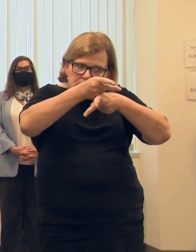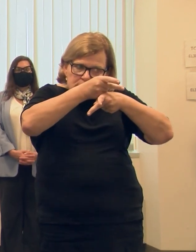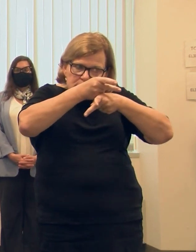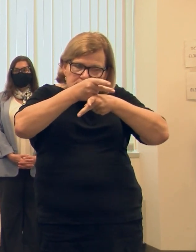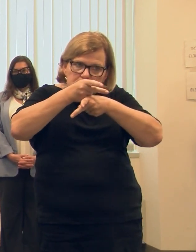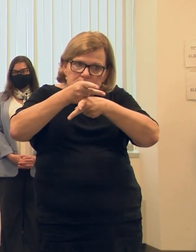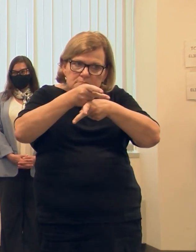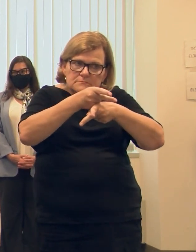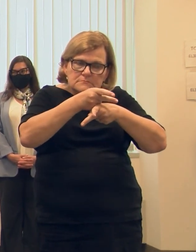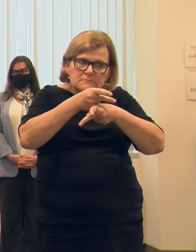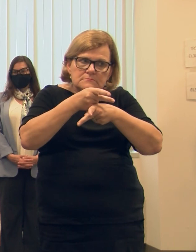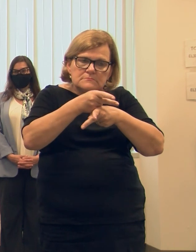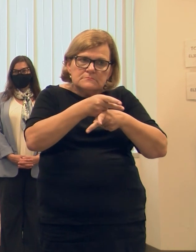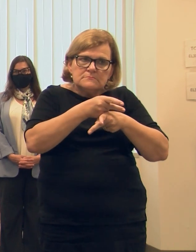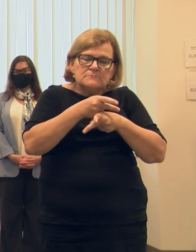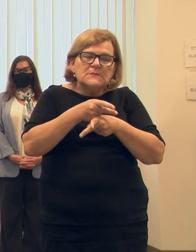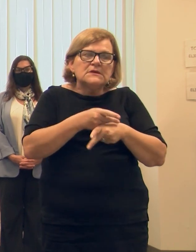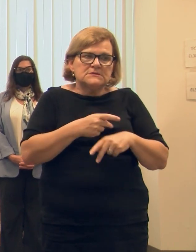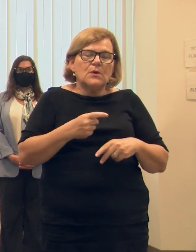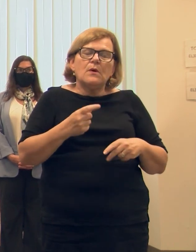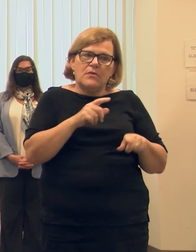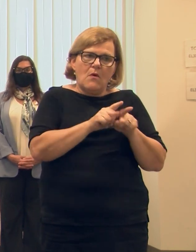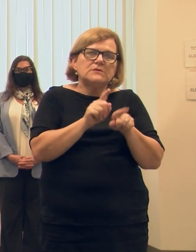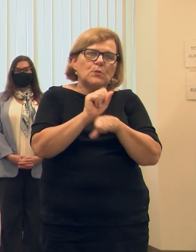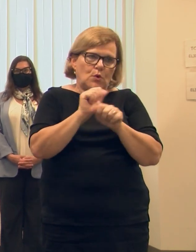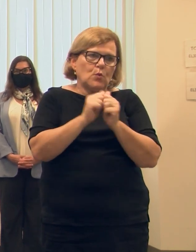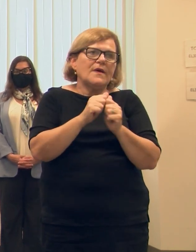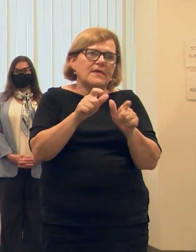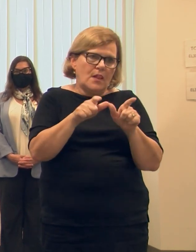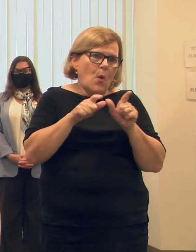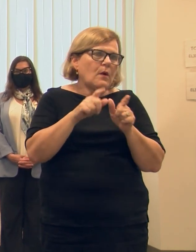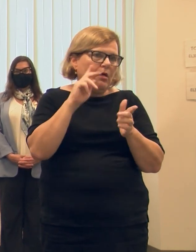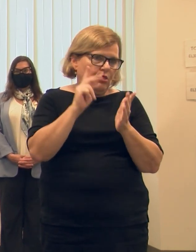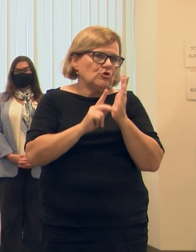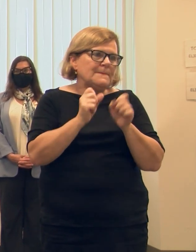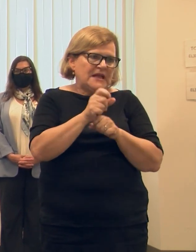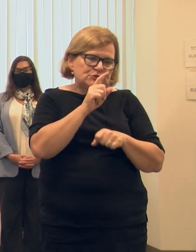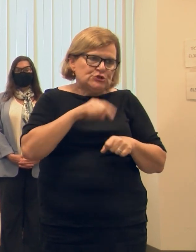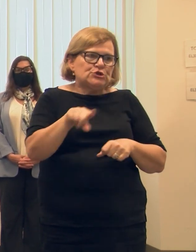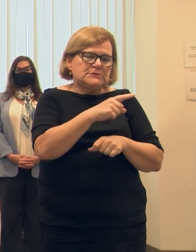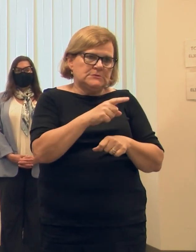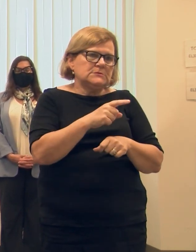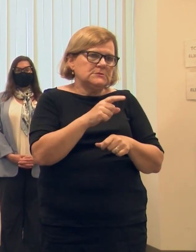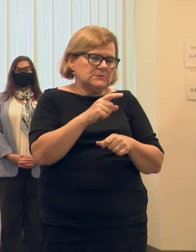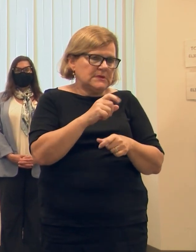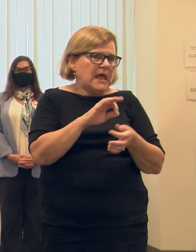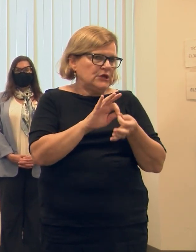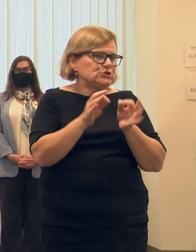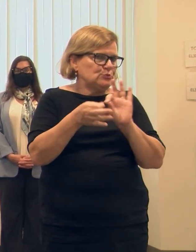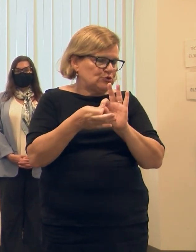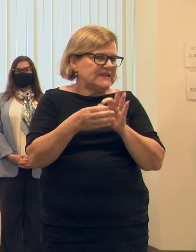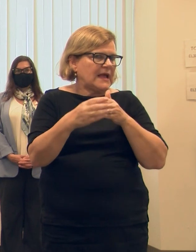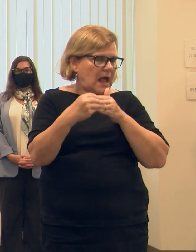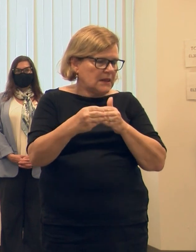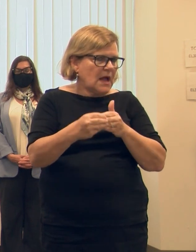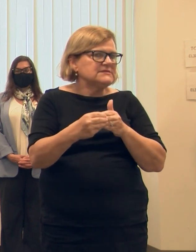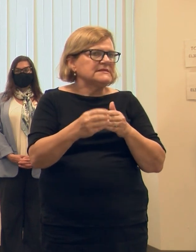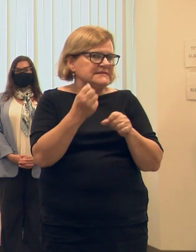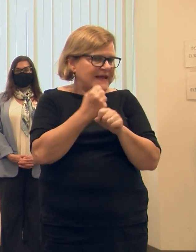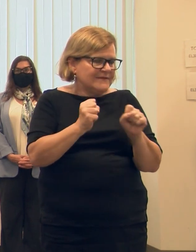in the background for help. And so they are also working with our local clerks to make sure that they can interpret the guidelines and